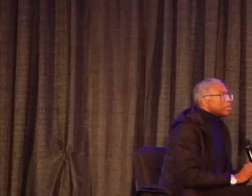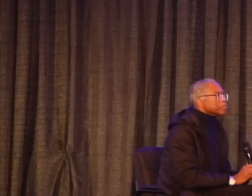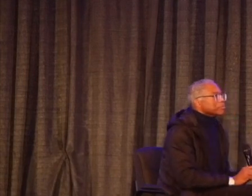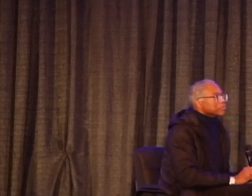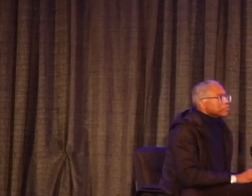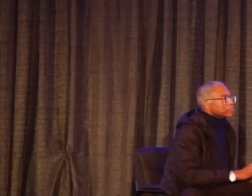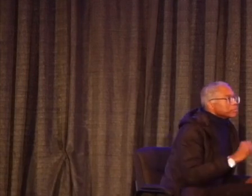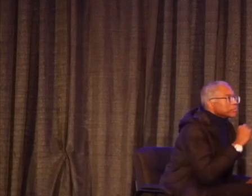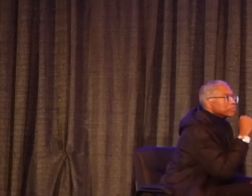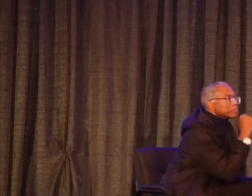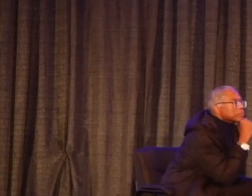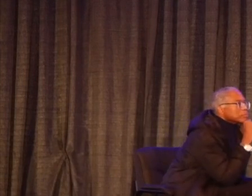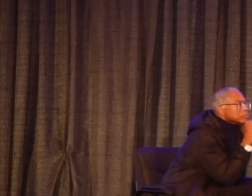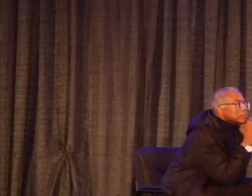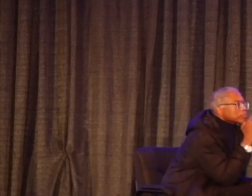Great. water.